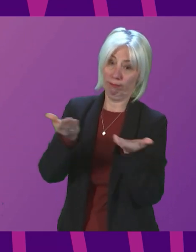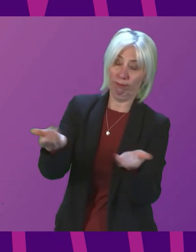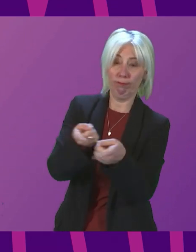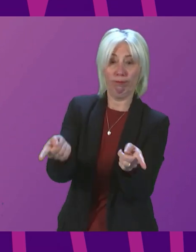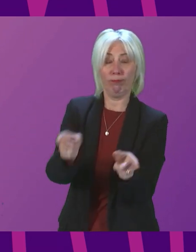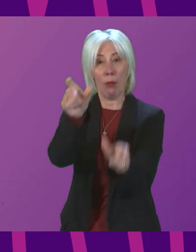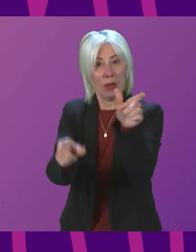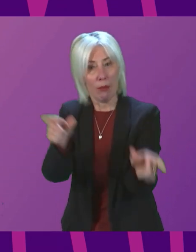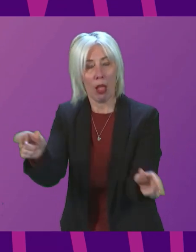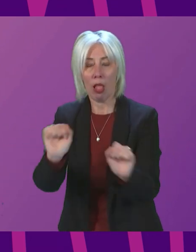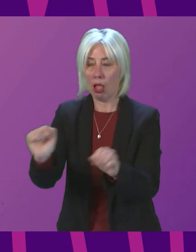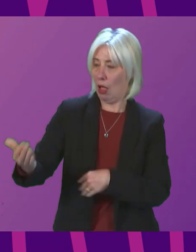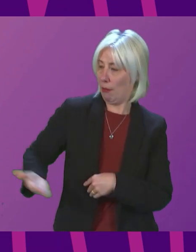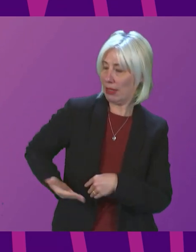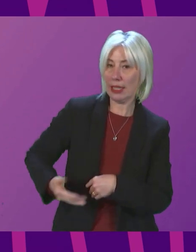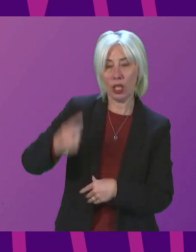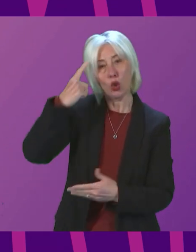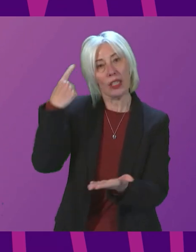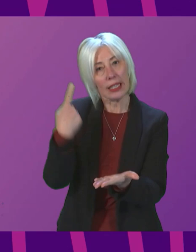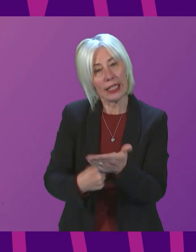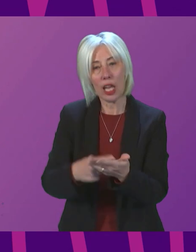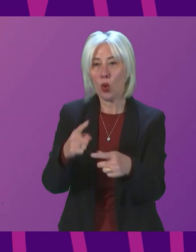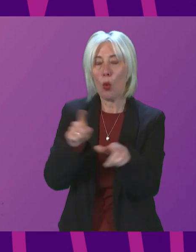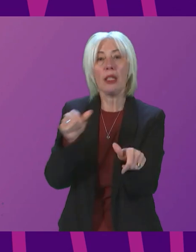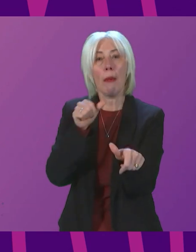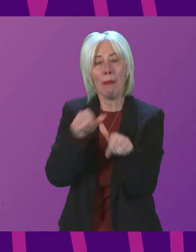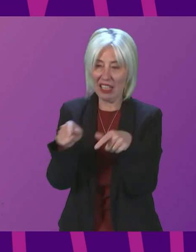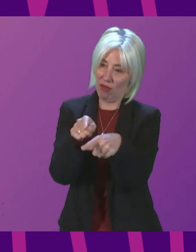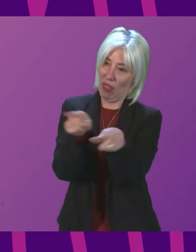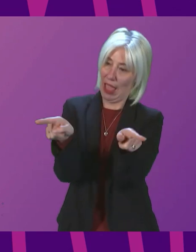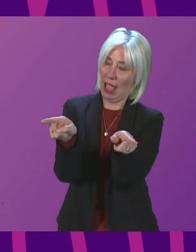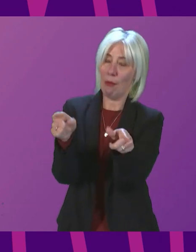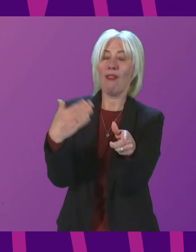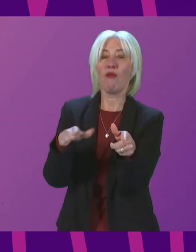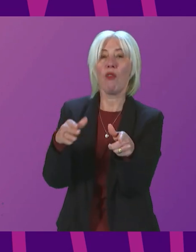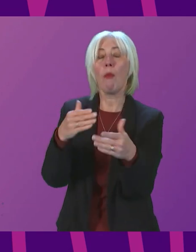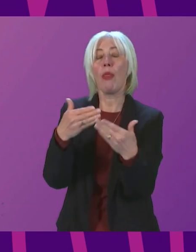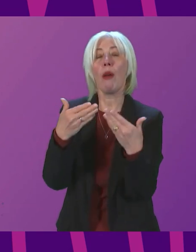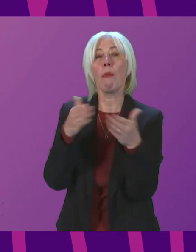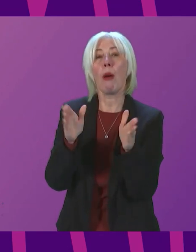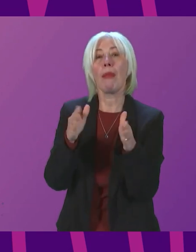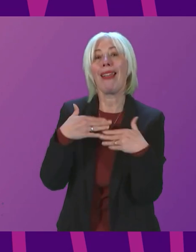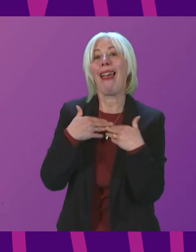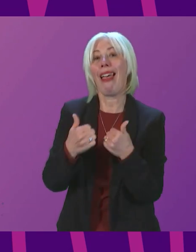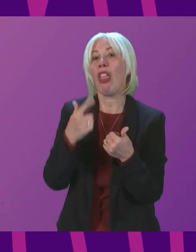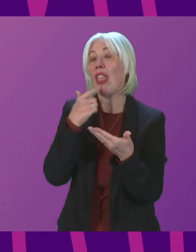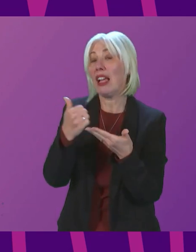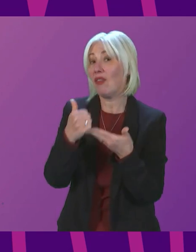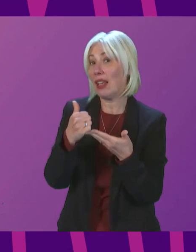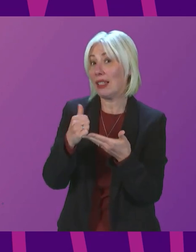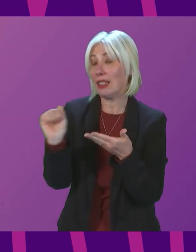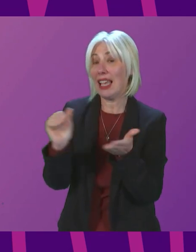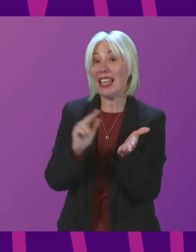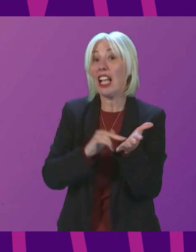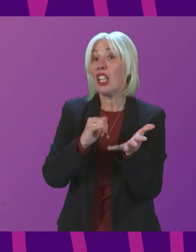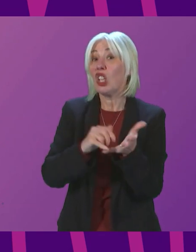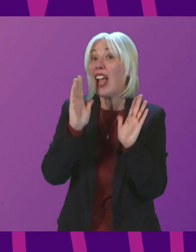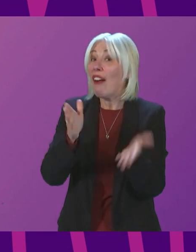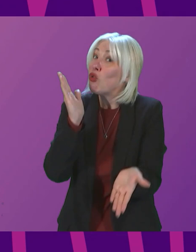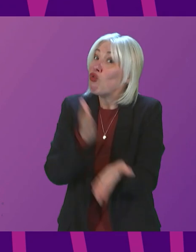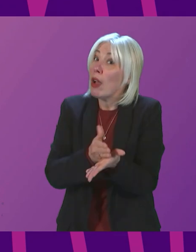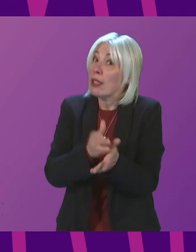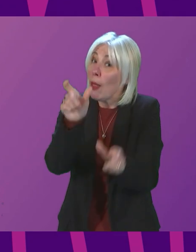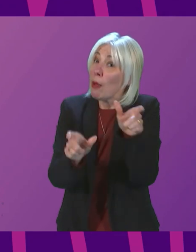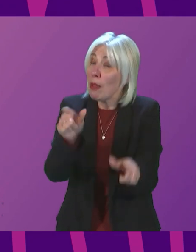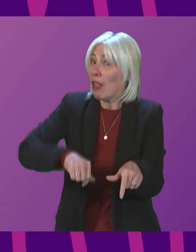to decide what is best for them based on public health advice. Nicola Sturgeon has to start trusting the people of